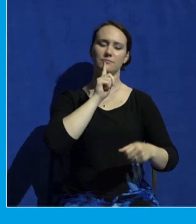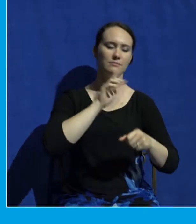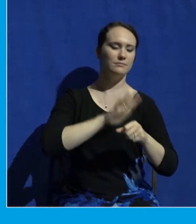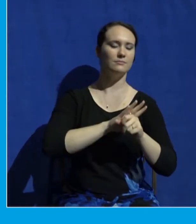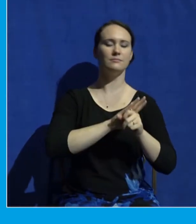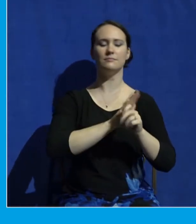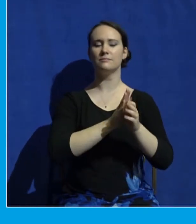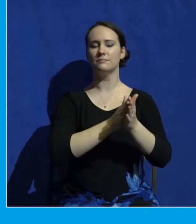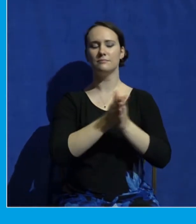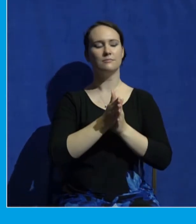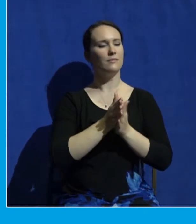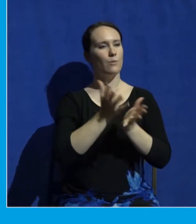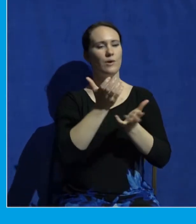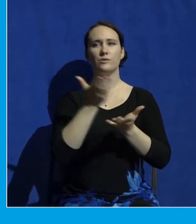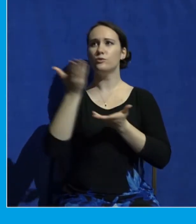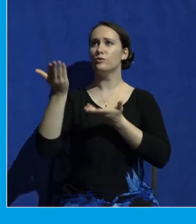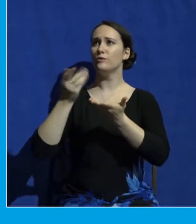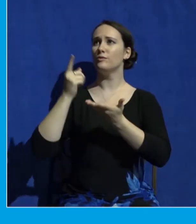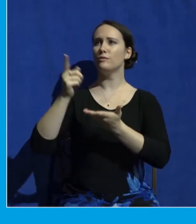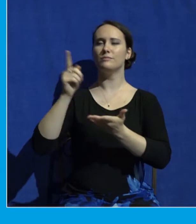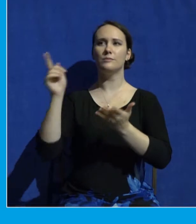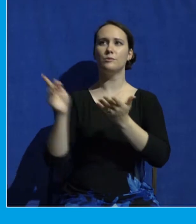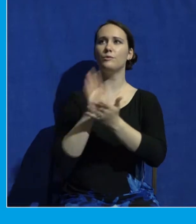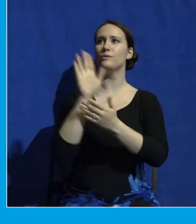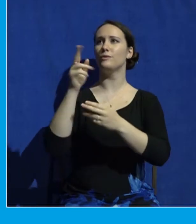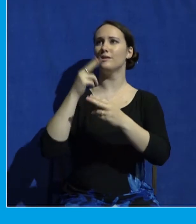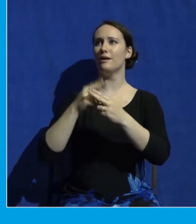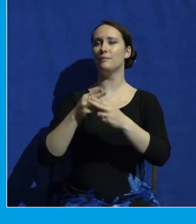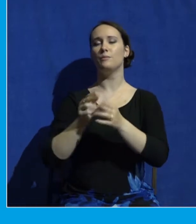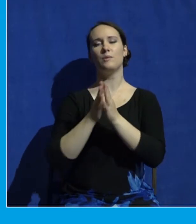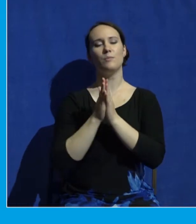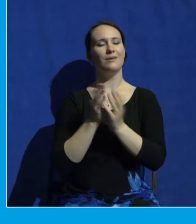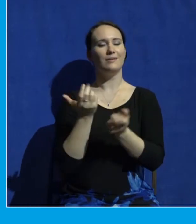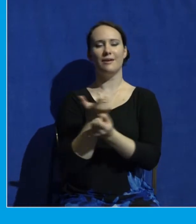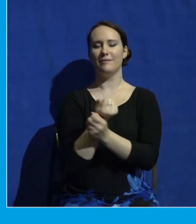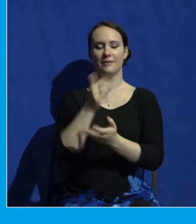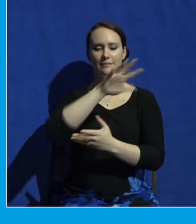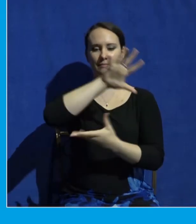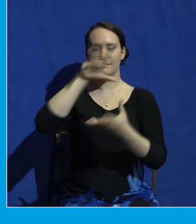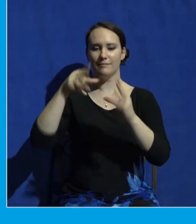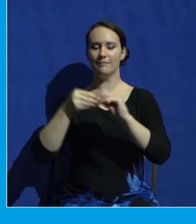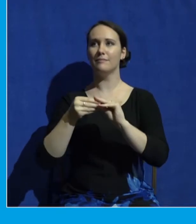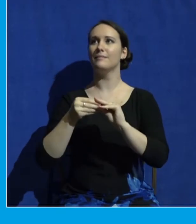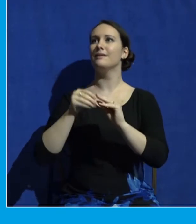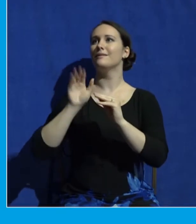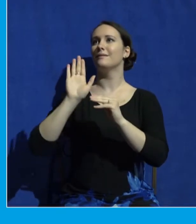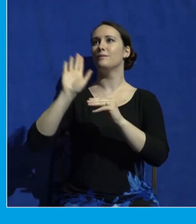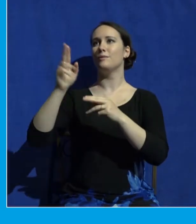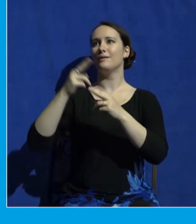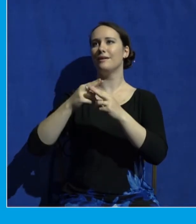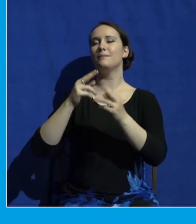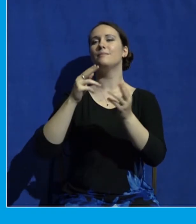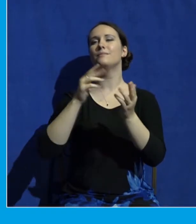serve you and bring glory to your name. And we do pray all of this in the name of our Lord Jesus. Amen. Amen.